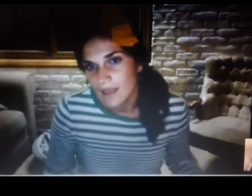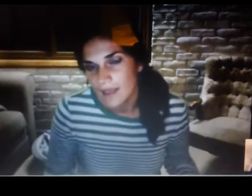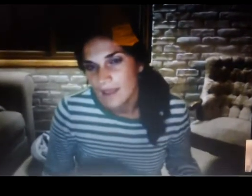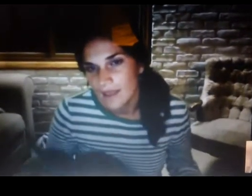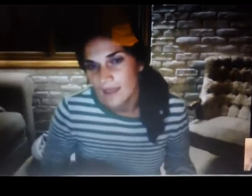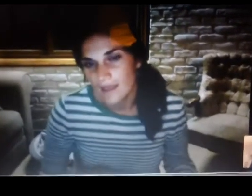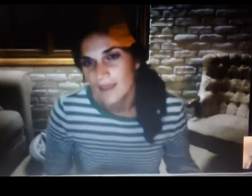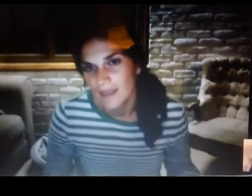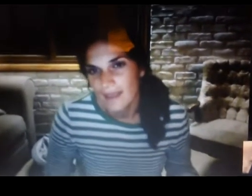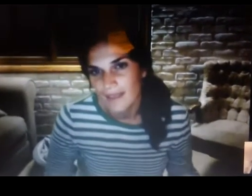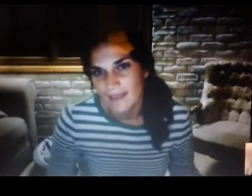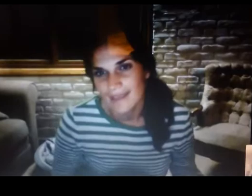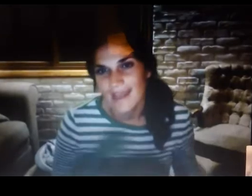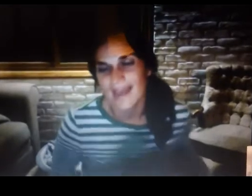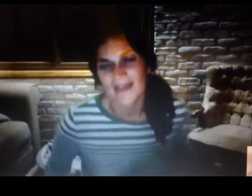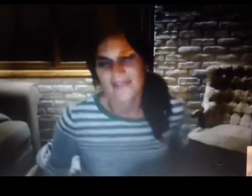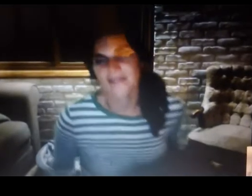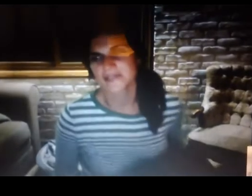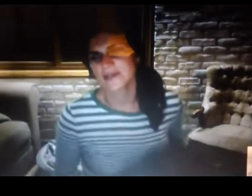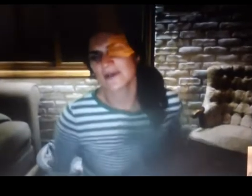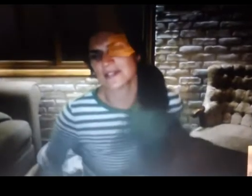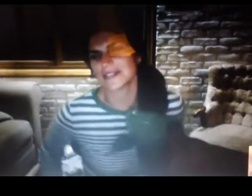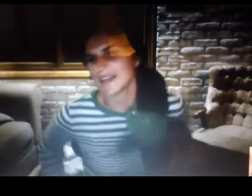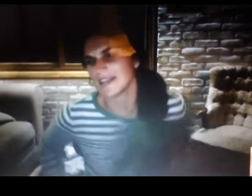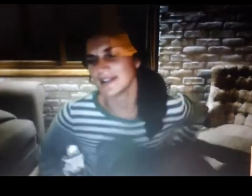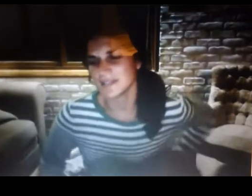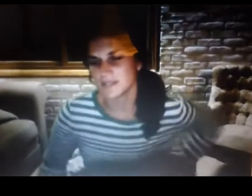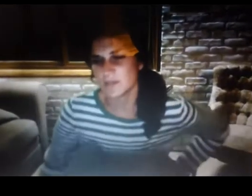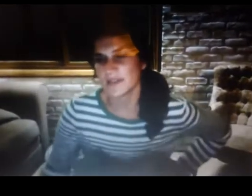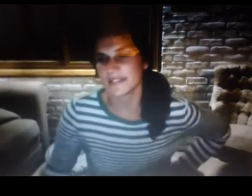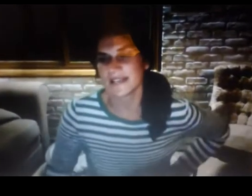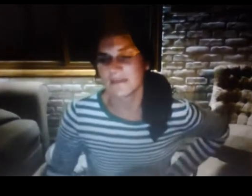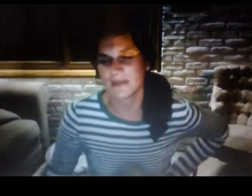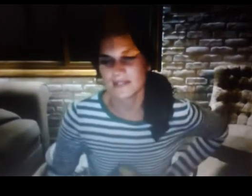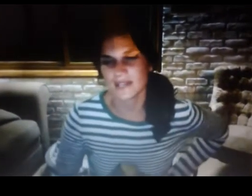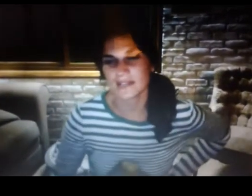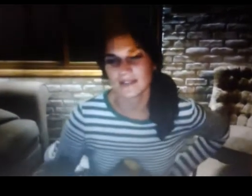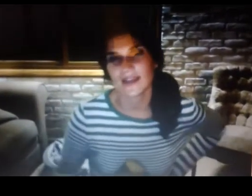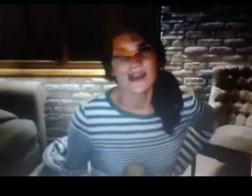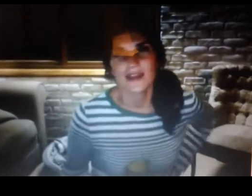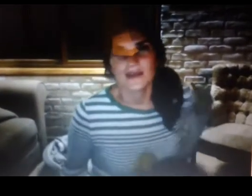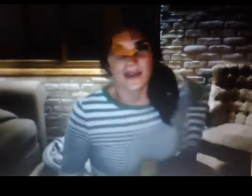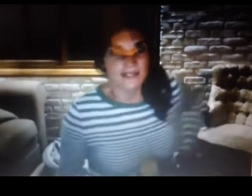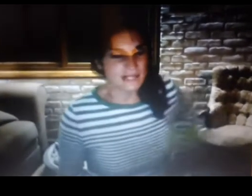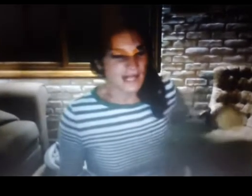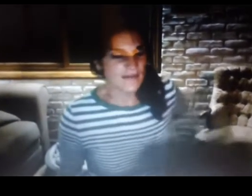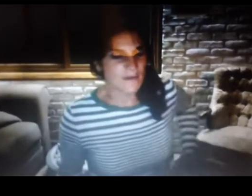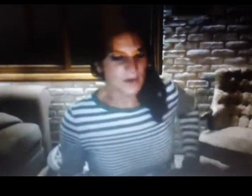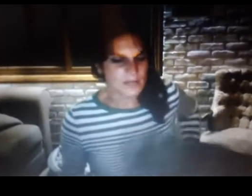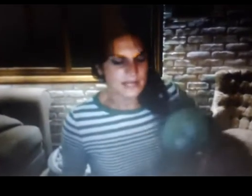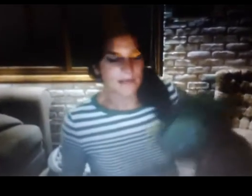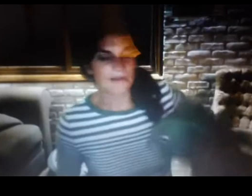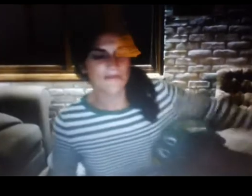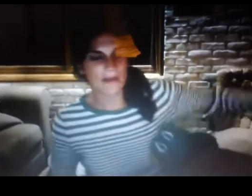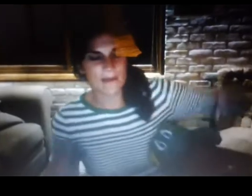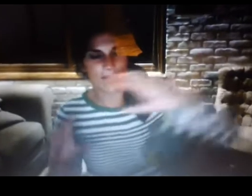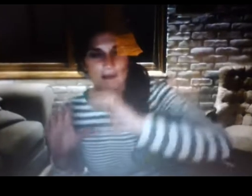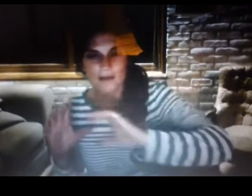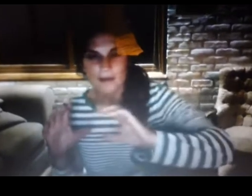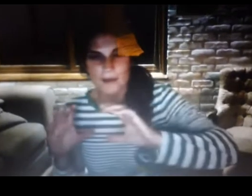excited yeah they're so excited they're just sweet as they can be so i did a lot of photos and i'm gonna frame up uh um